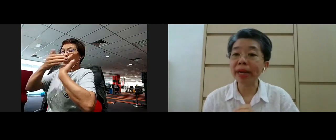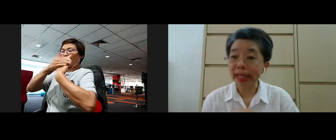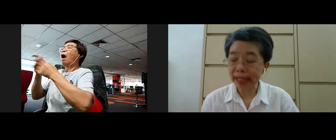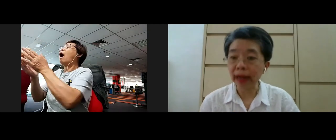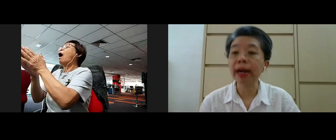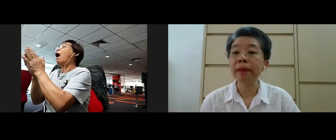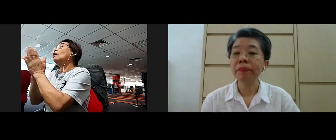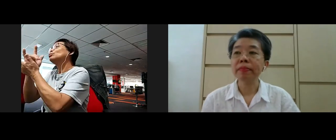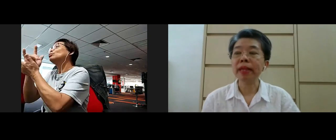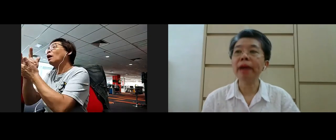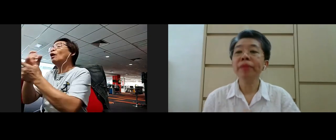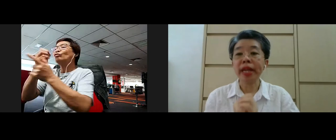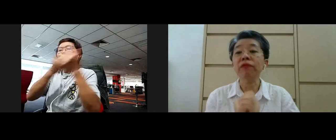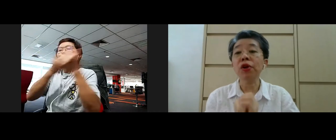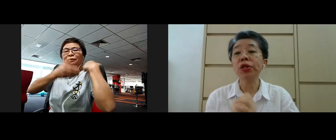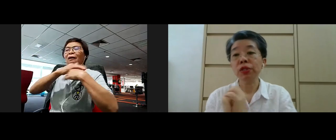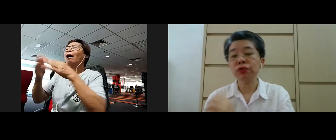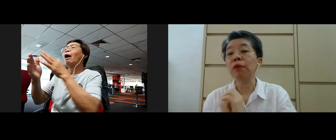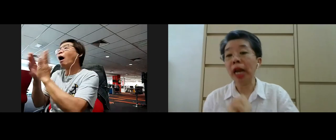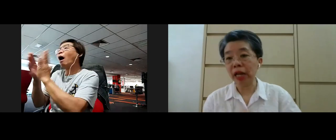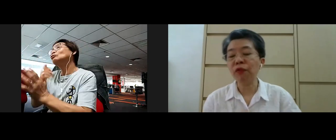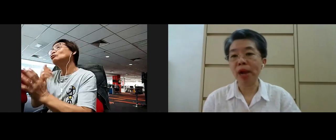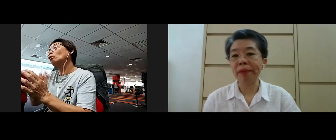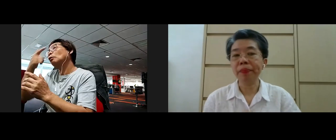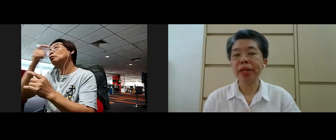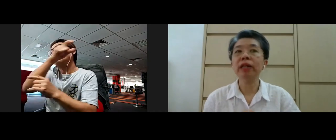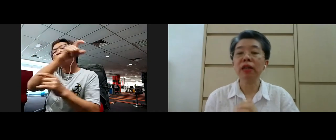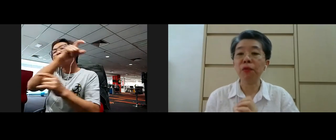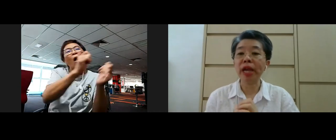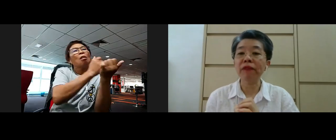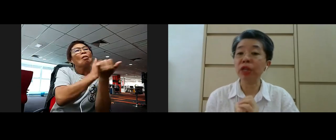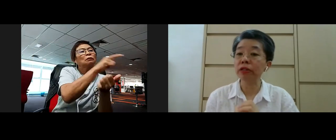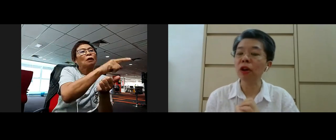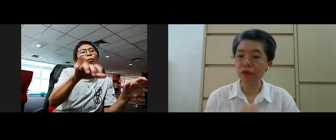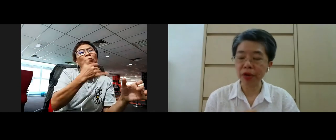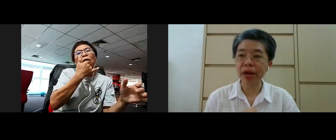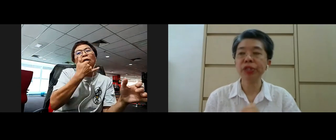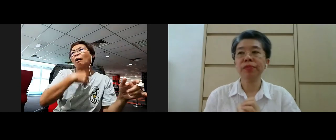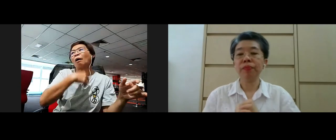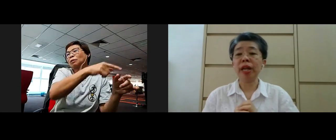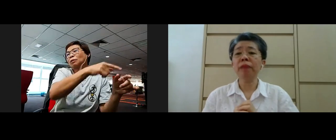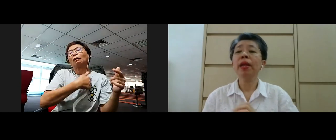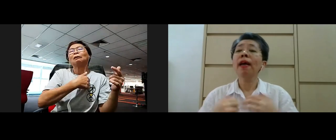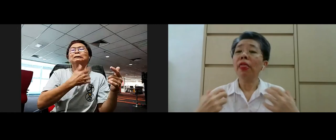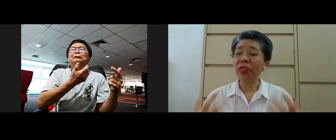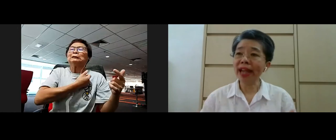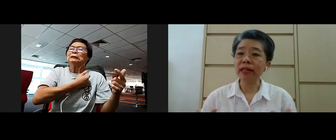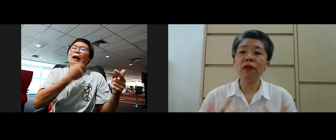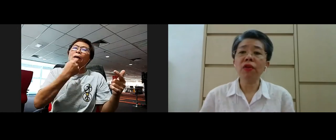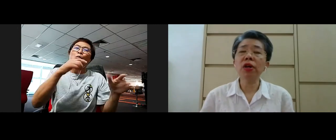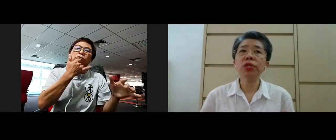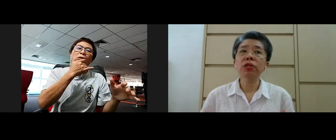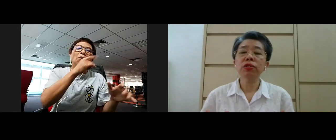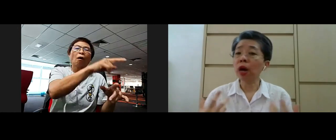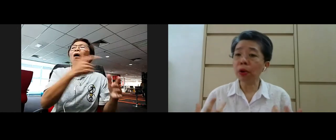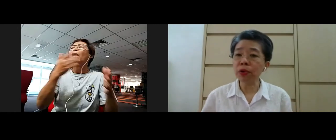buddha dharma and sangha yeah and of course to our loved one yeah if we have guilt or regrets yeah then